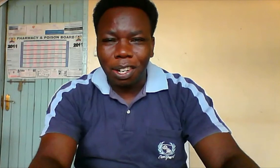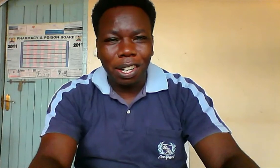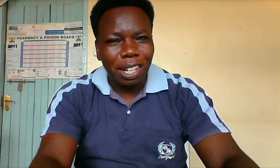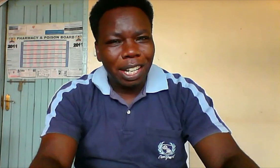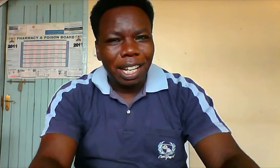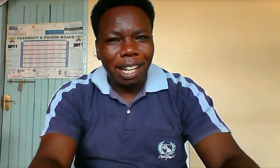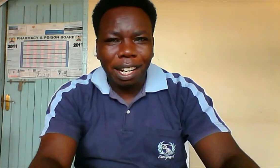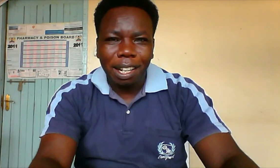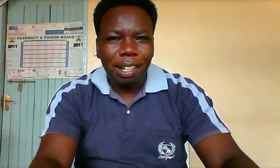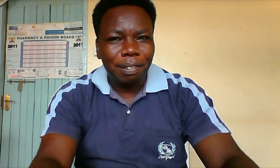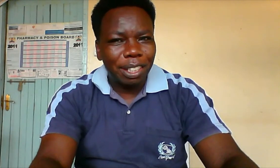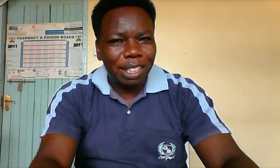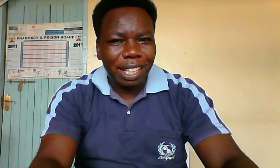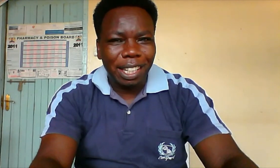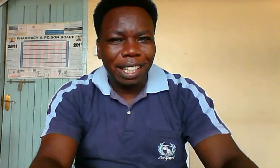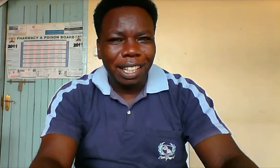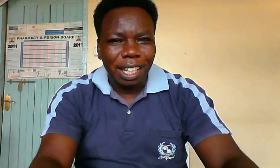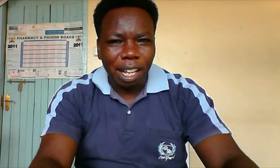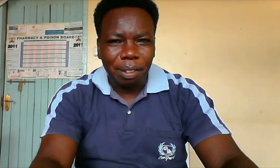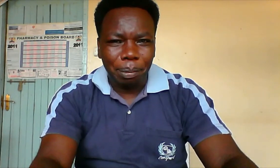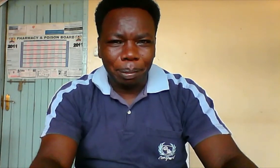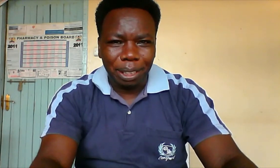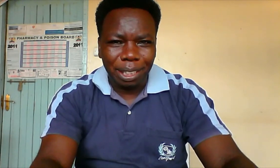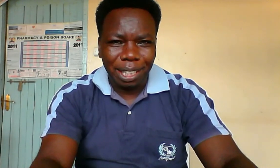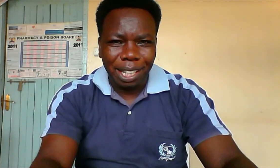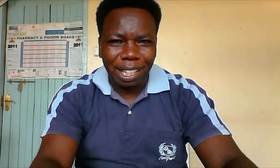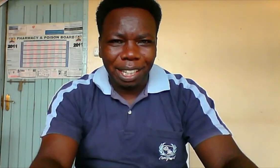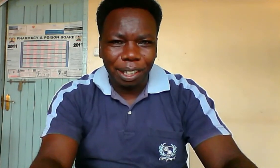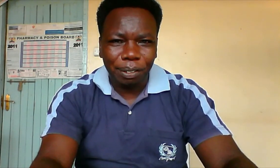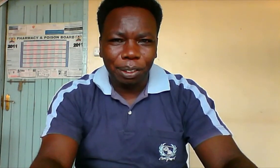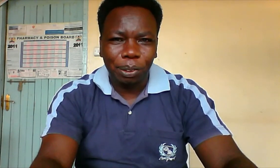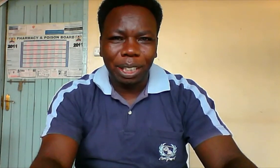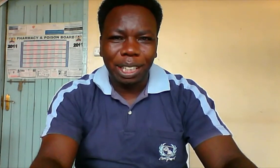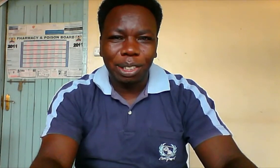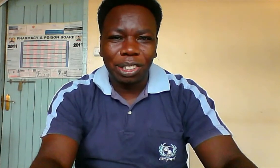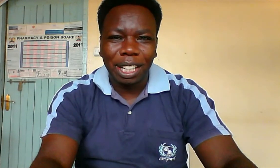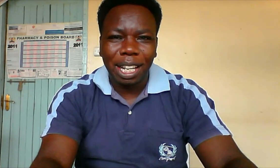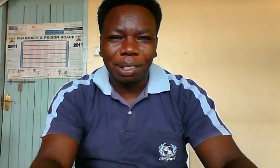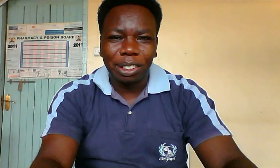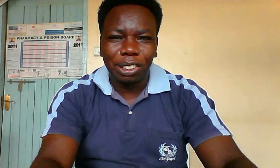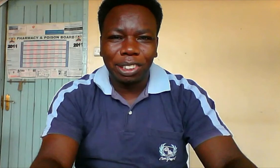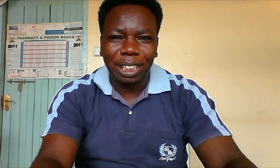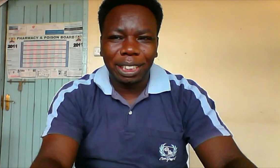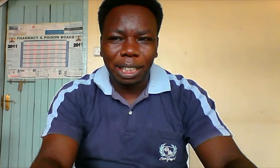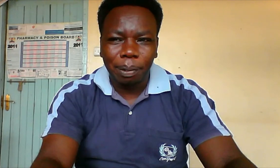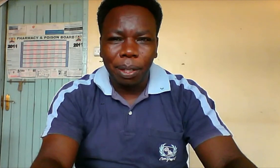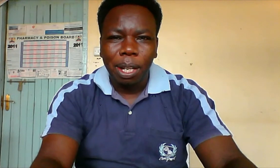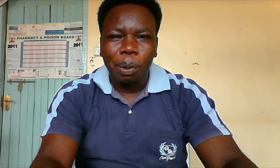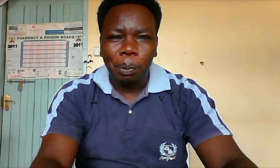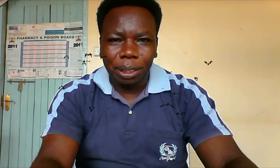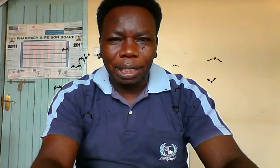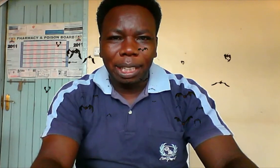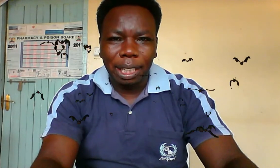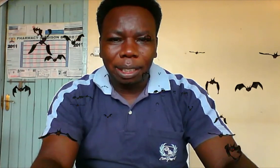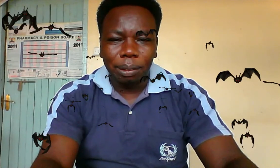every day, every day. Thank you for tuning in to Sign Language Resource Center. With Sign Language,